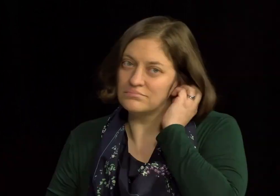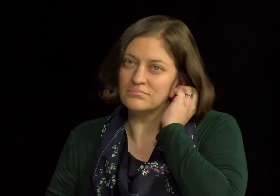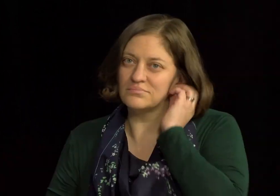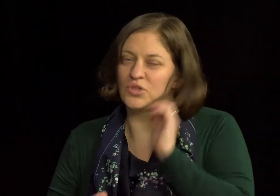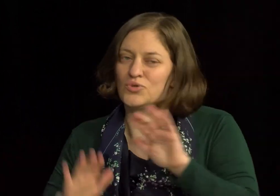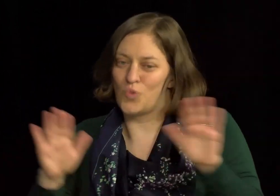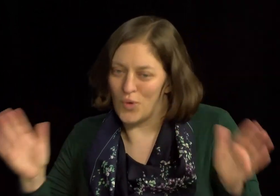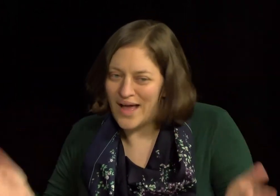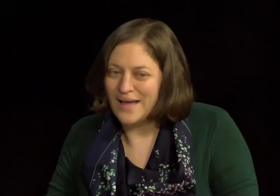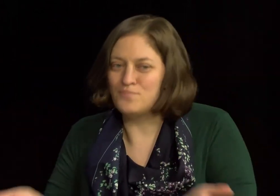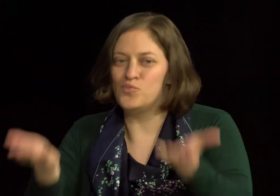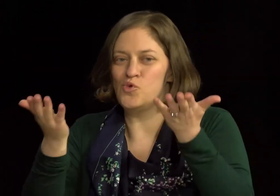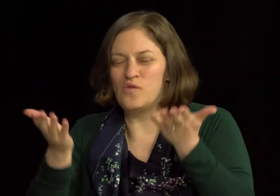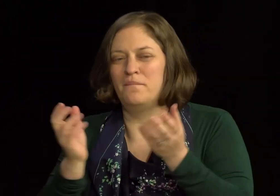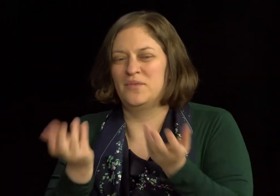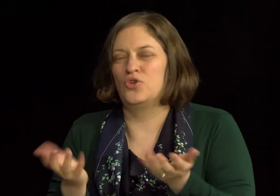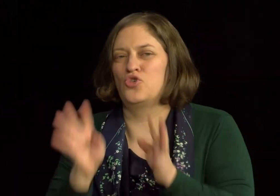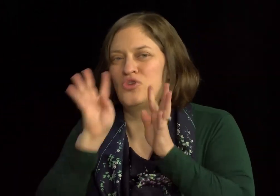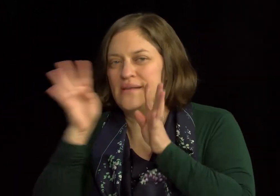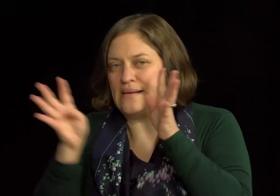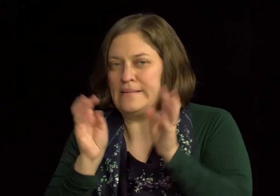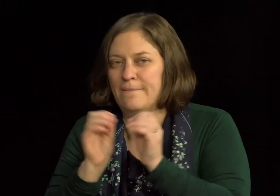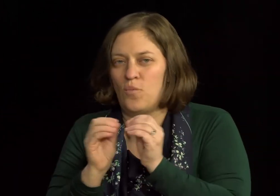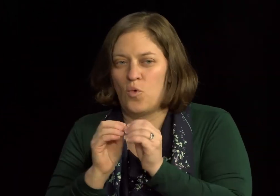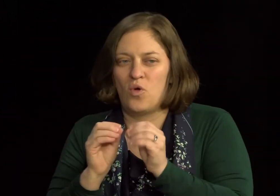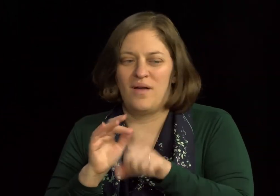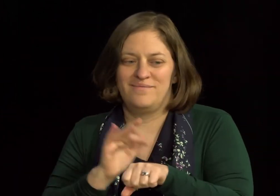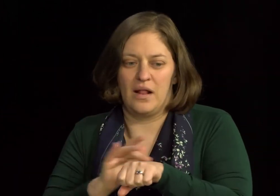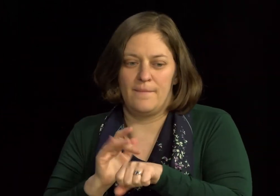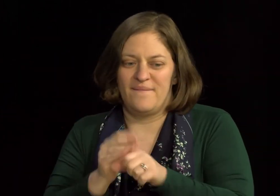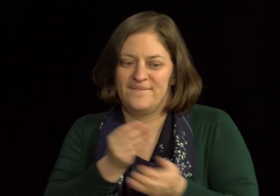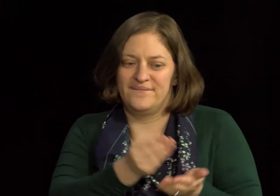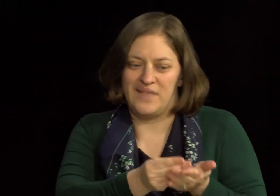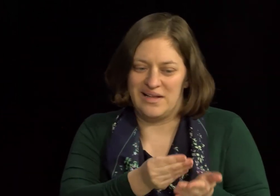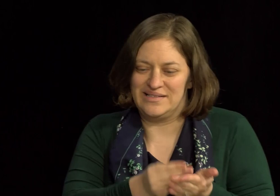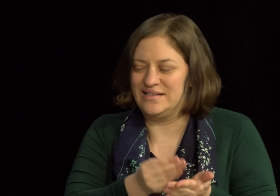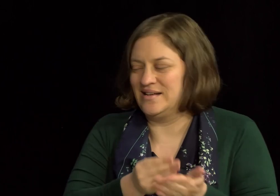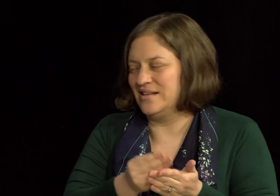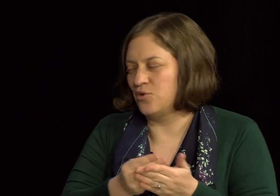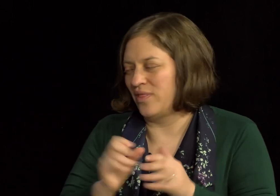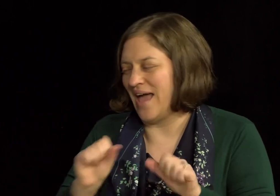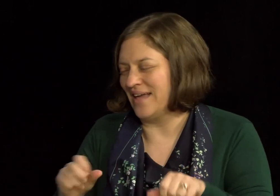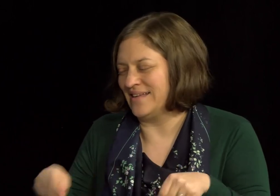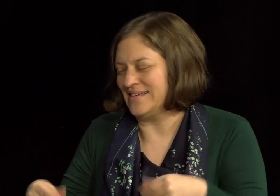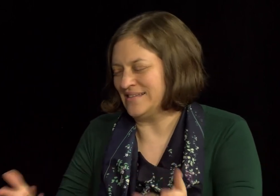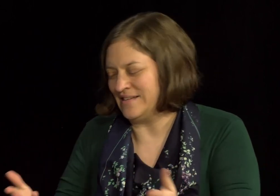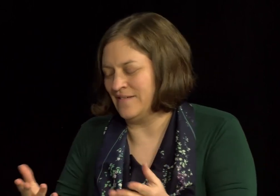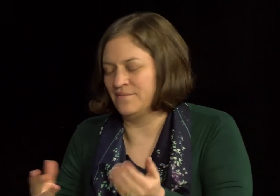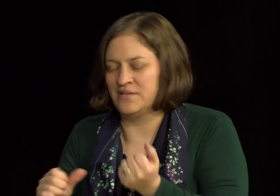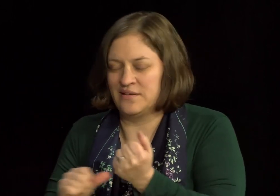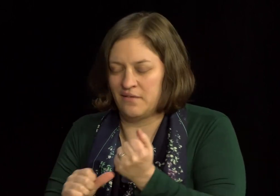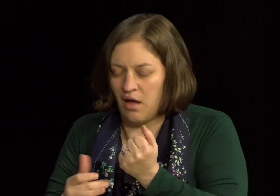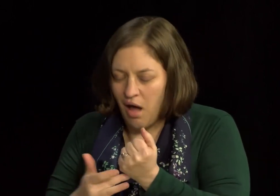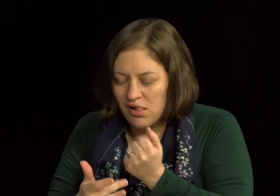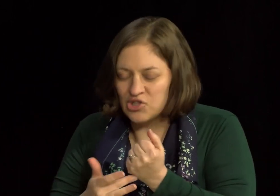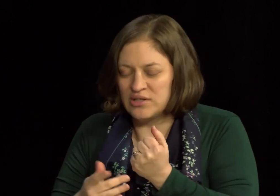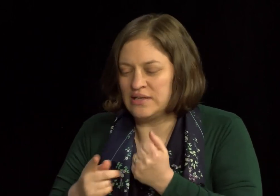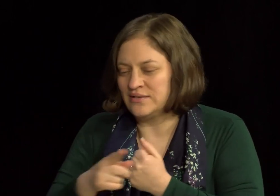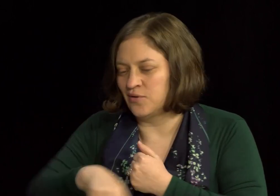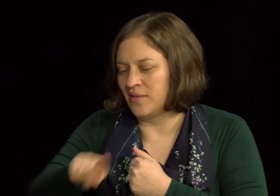Um, again, to, to enhance, uh, to find creative ways to provide funding and resources to folks, uh,